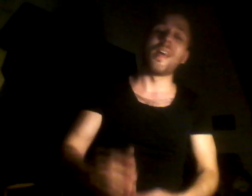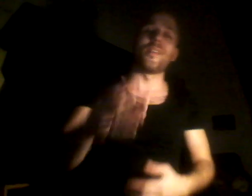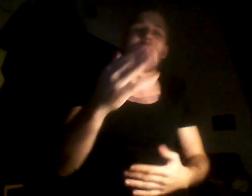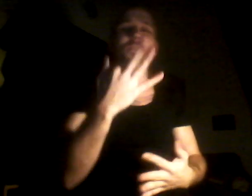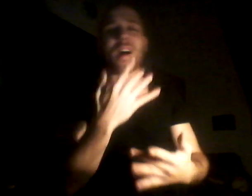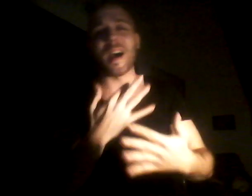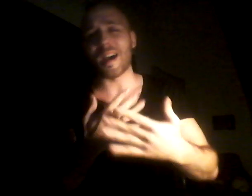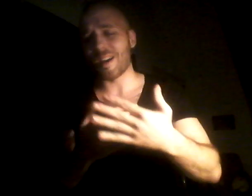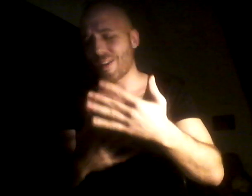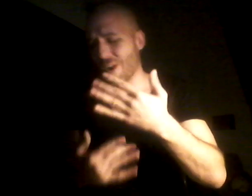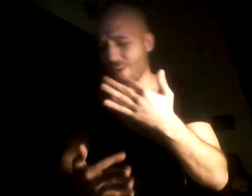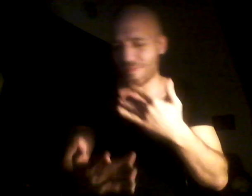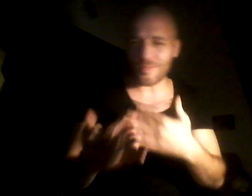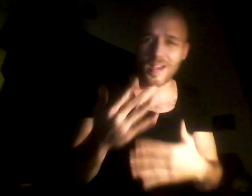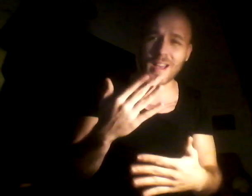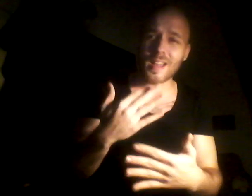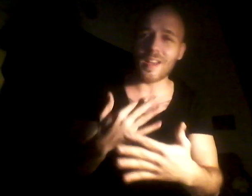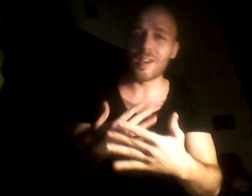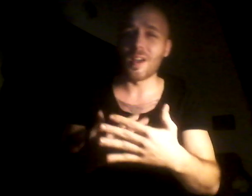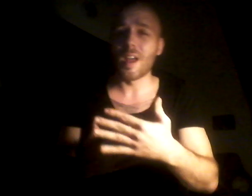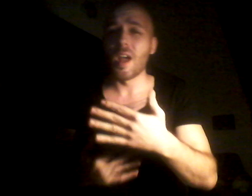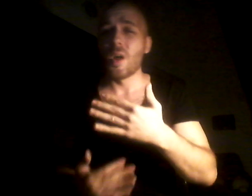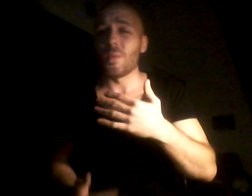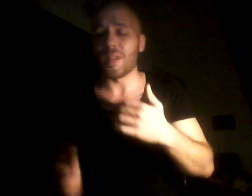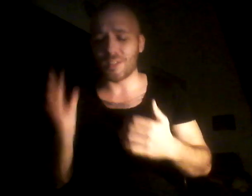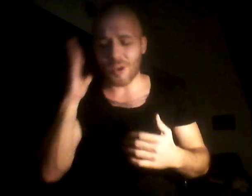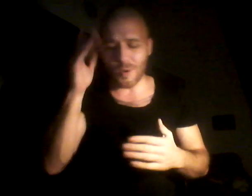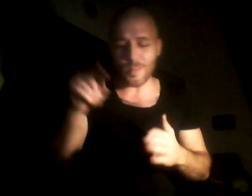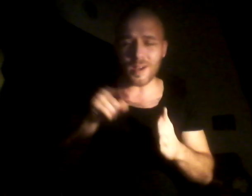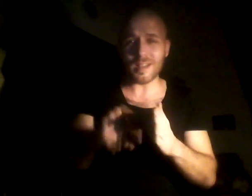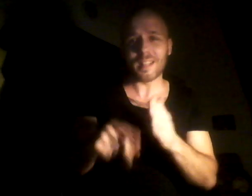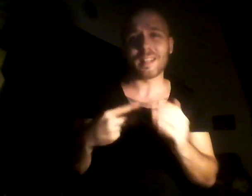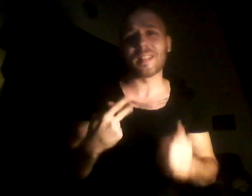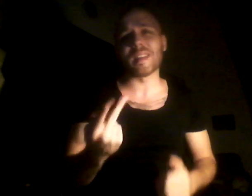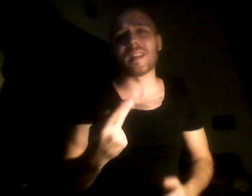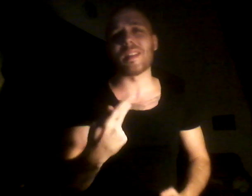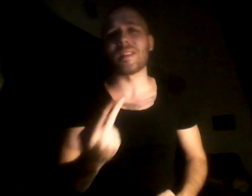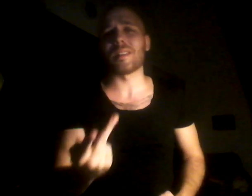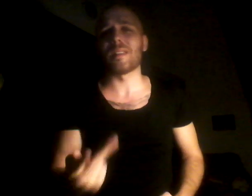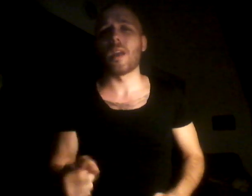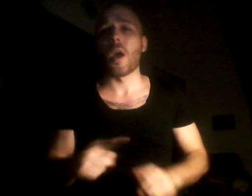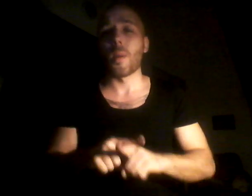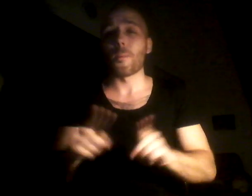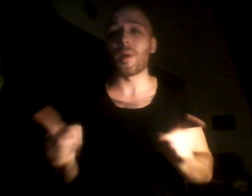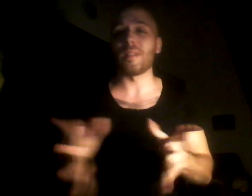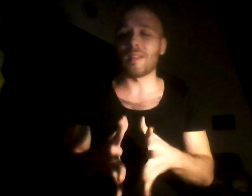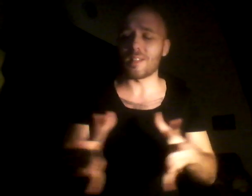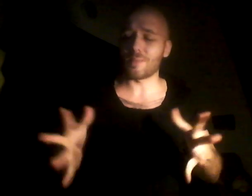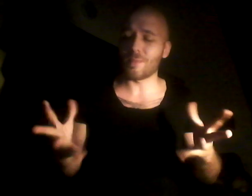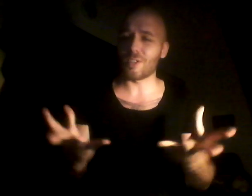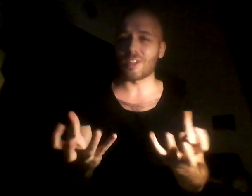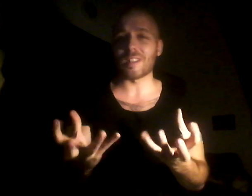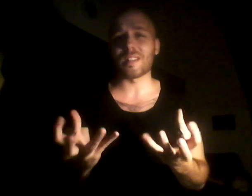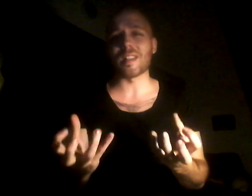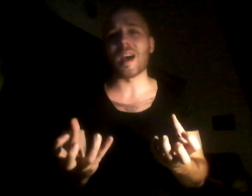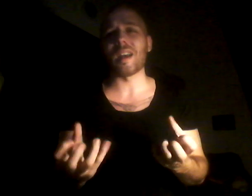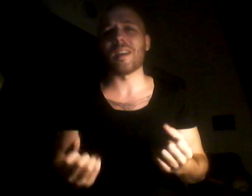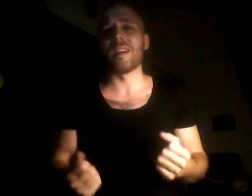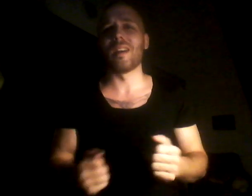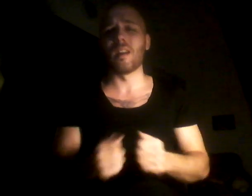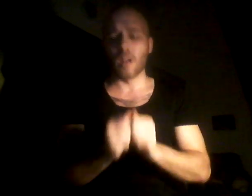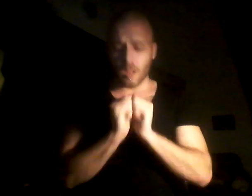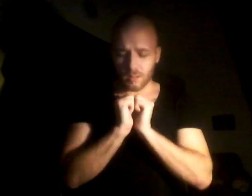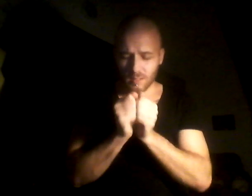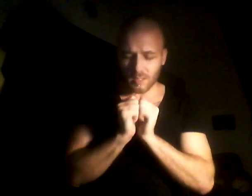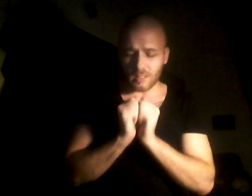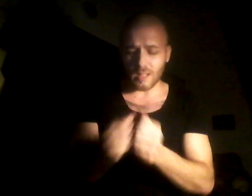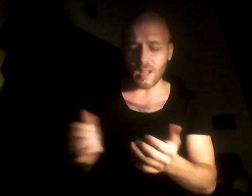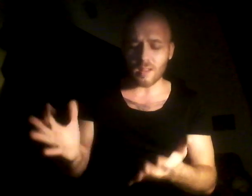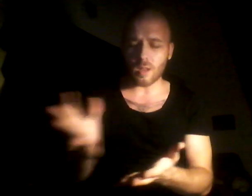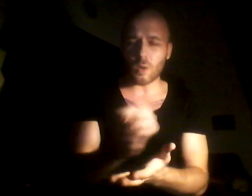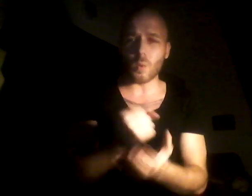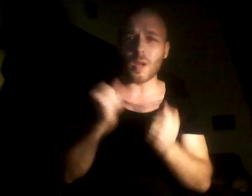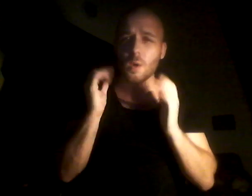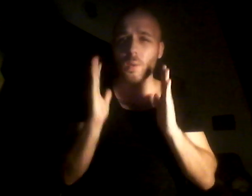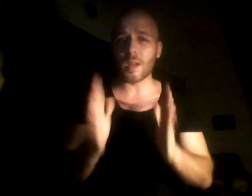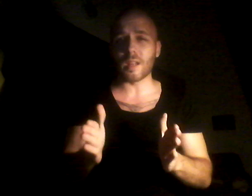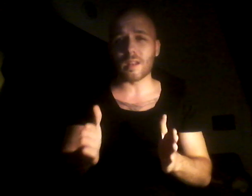Fire on fire When nobody cares With this much desire Together we'll win